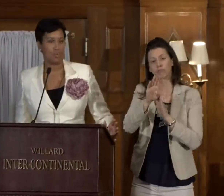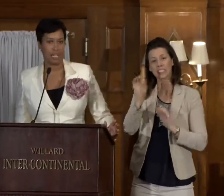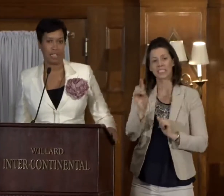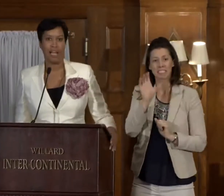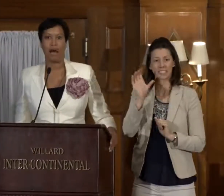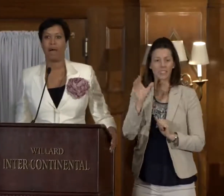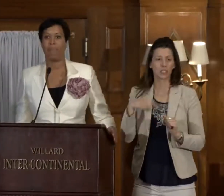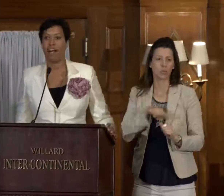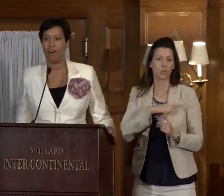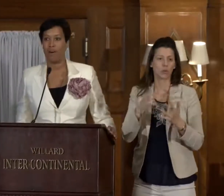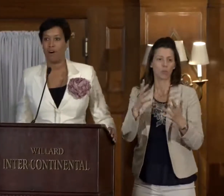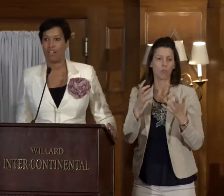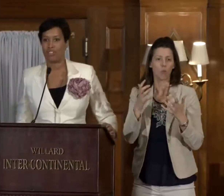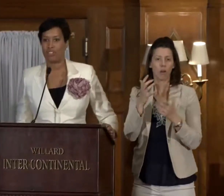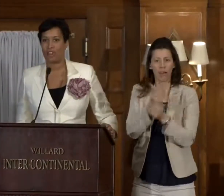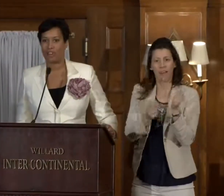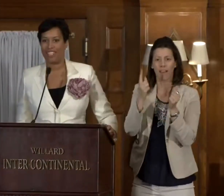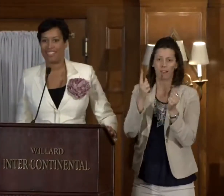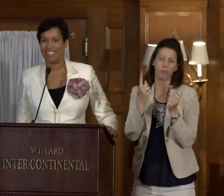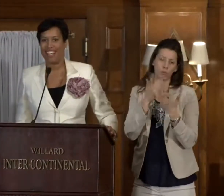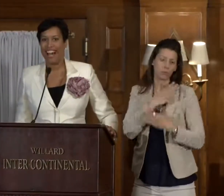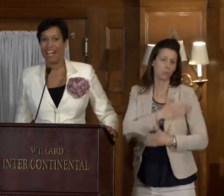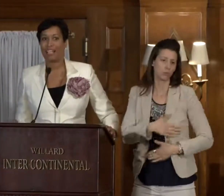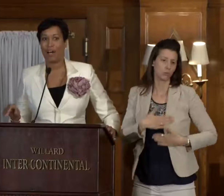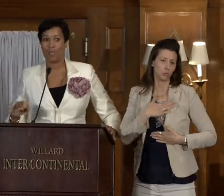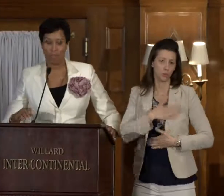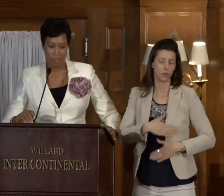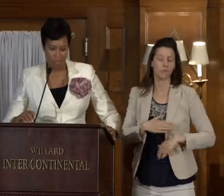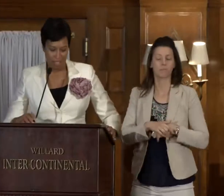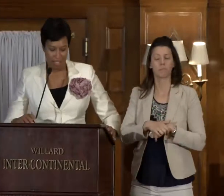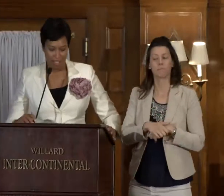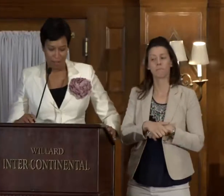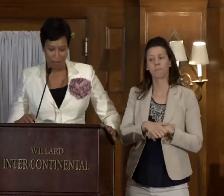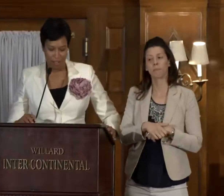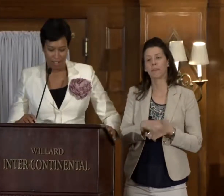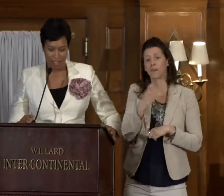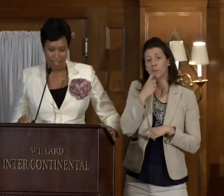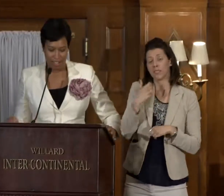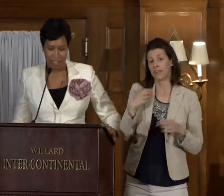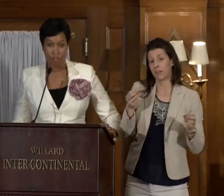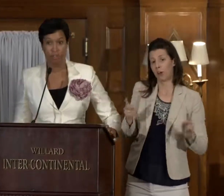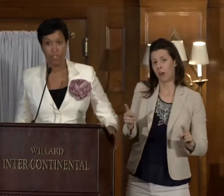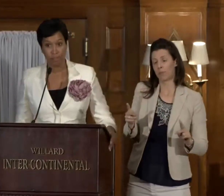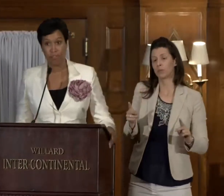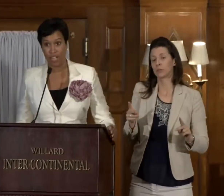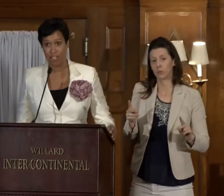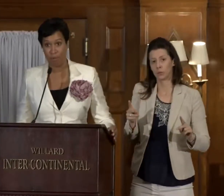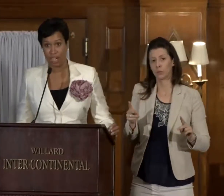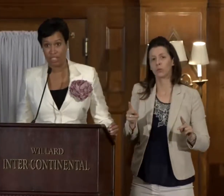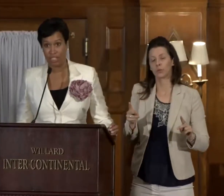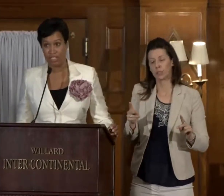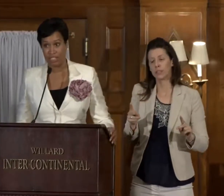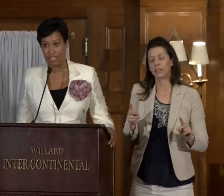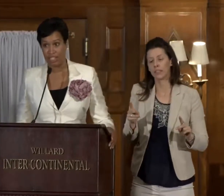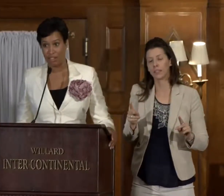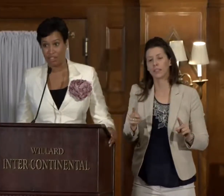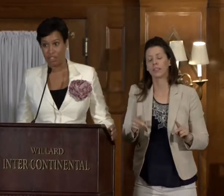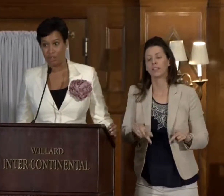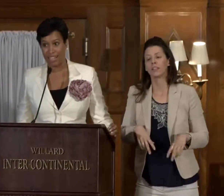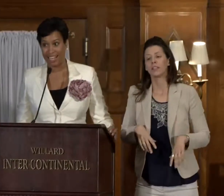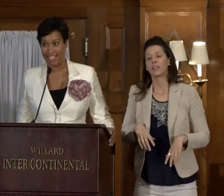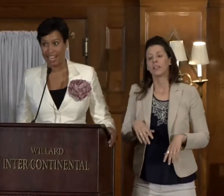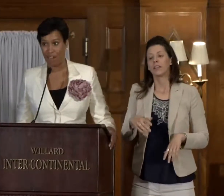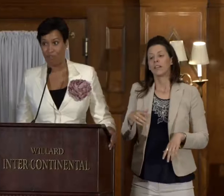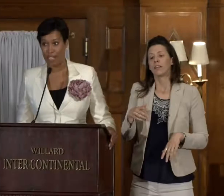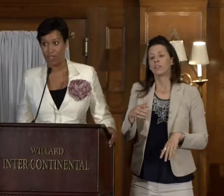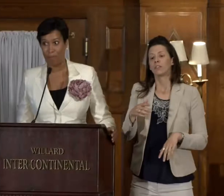enjoyed by all Washingtonians. I had the opportunity to go on a good friend of Washington, D.C. on